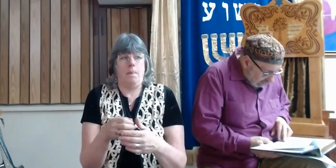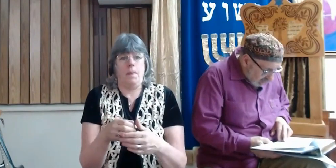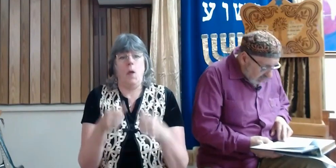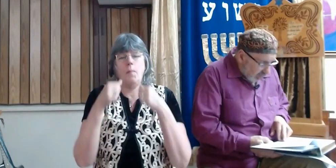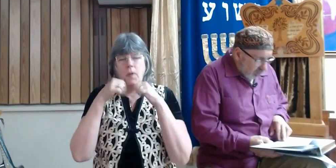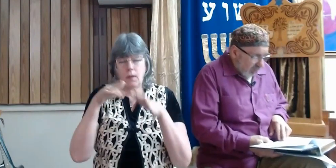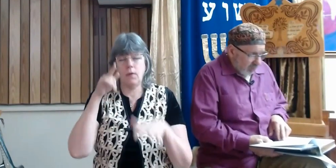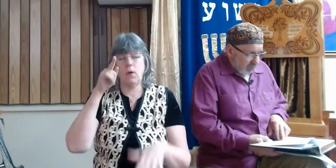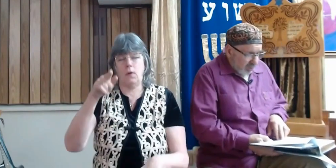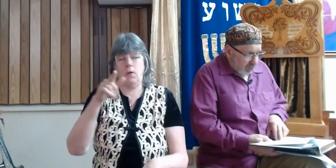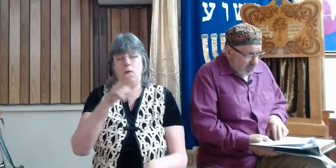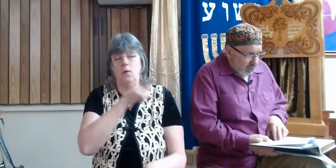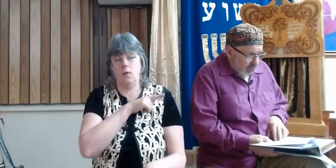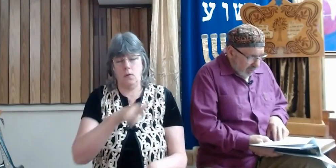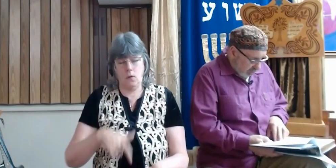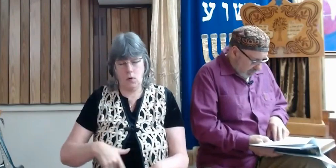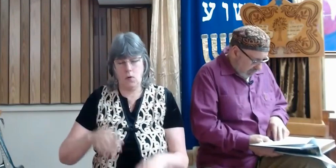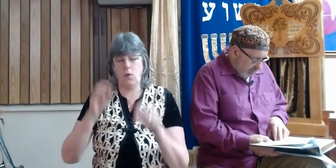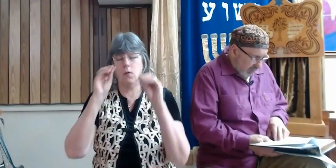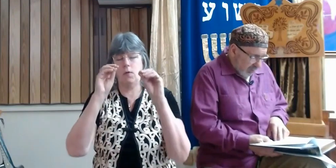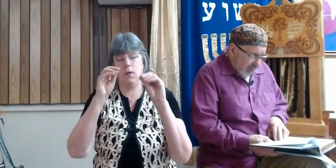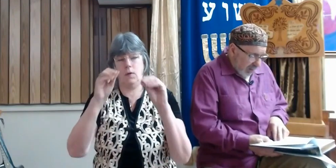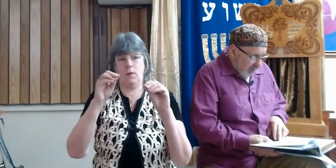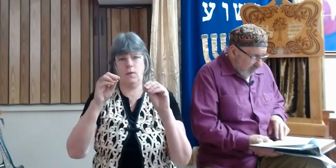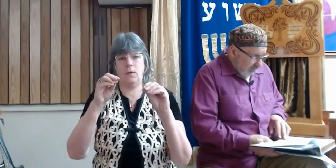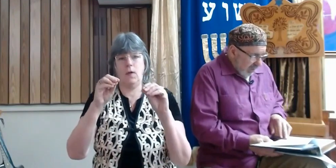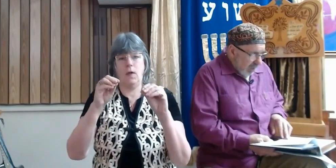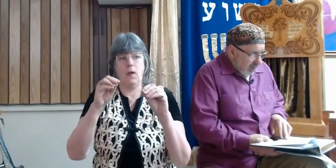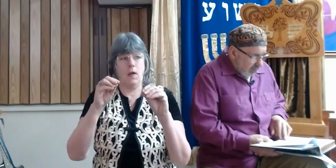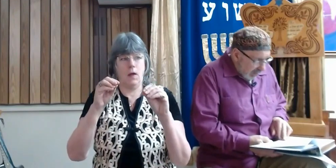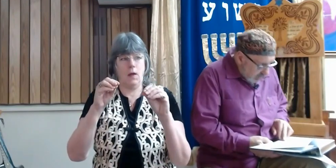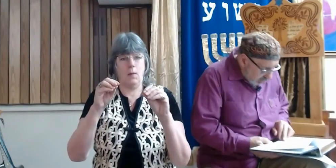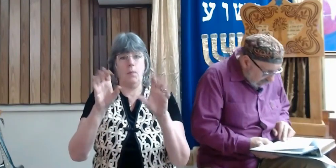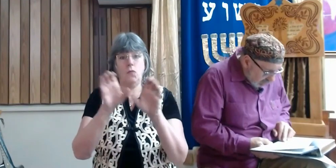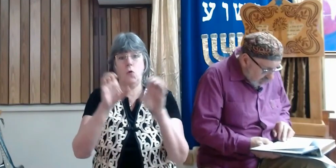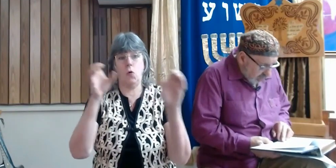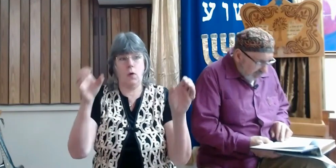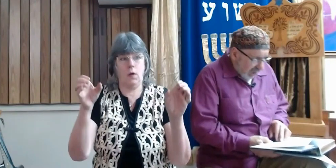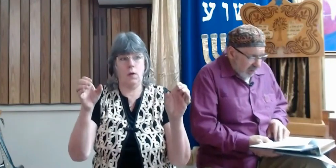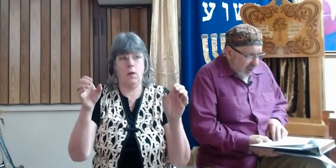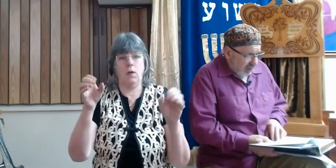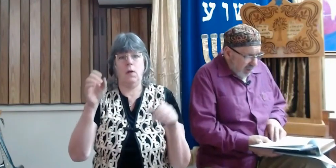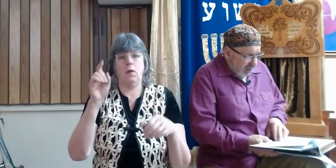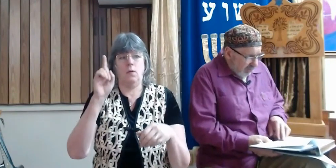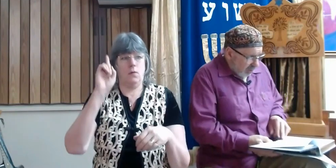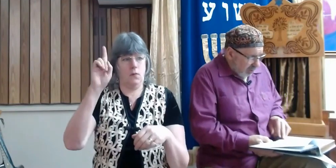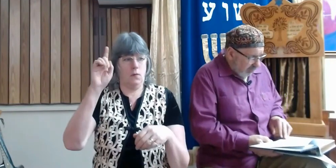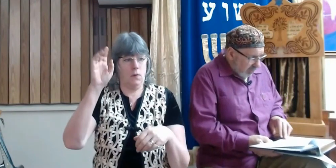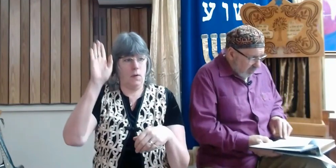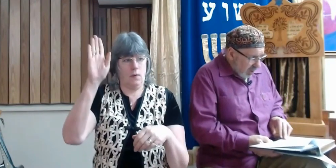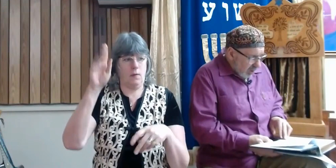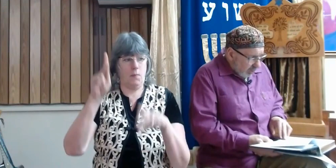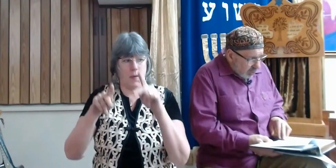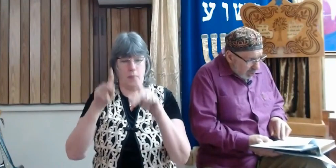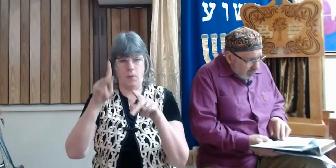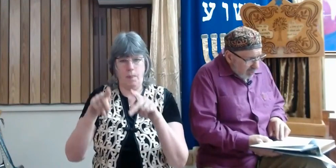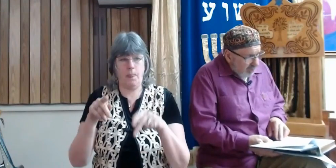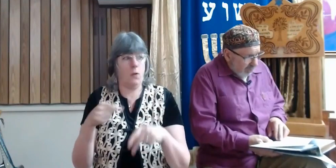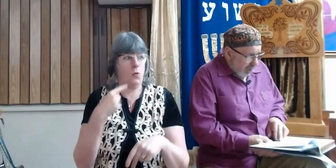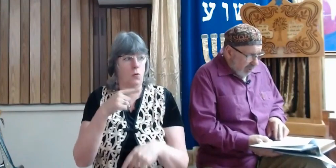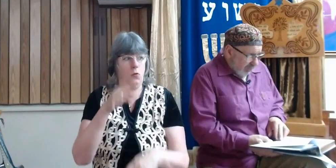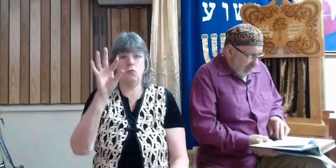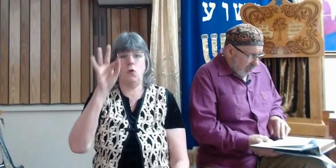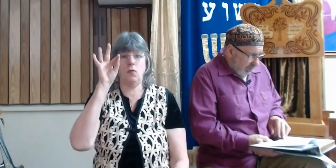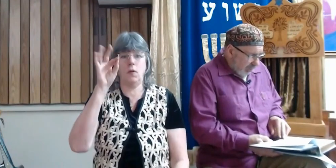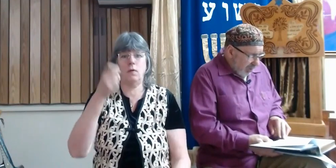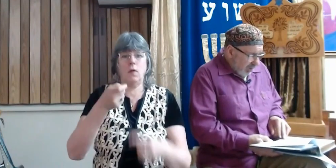Blessed are you, Lord, who teaches Torah to his people in Israel. Blessed are you, O Lord our God, king of the universe, who chose